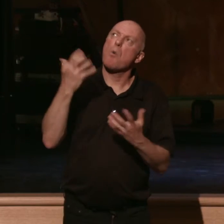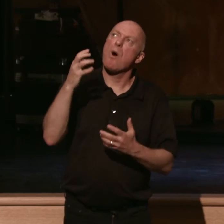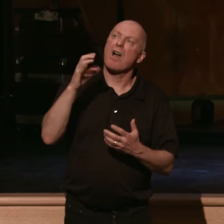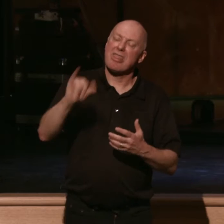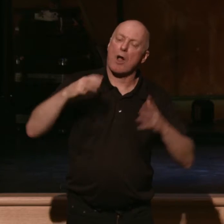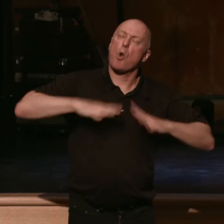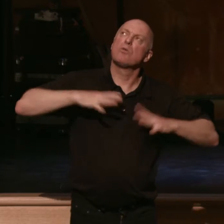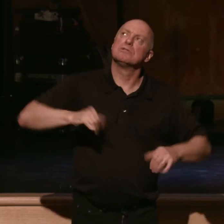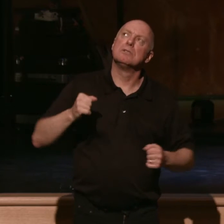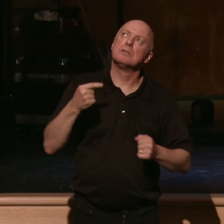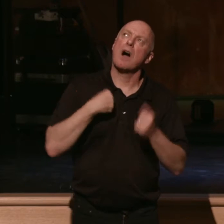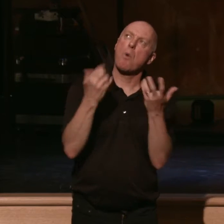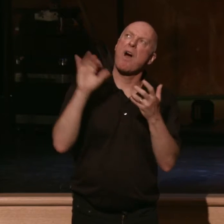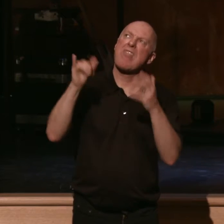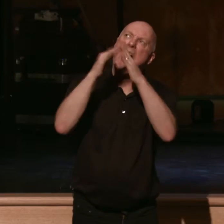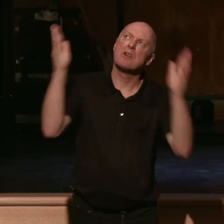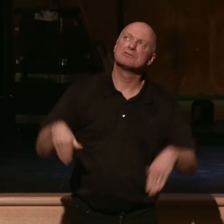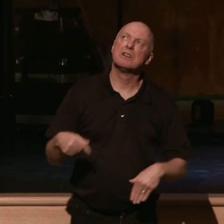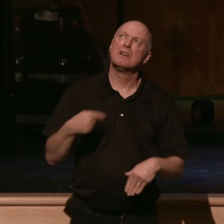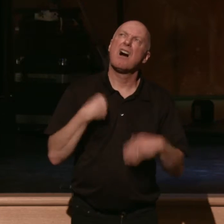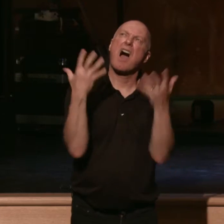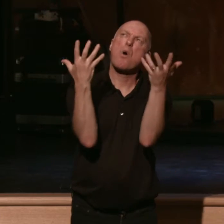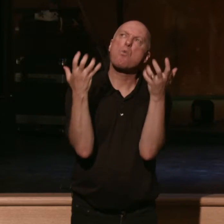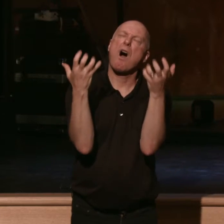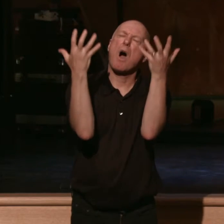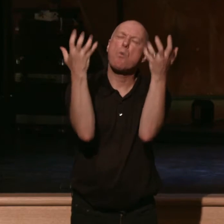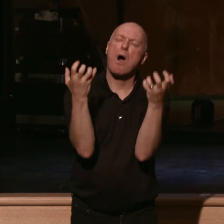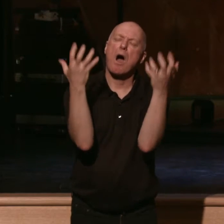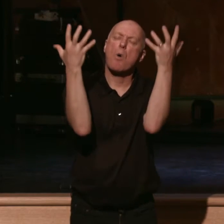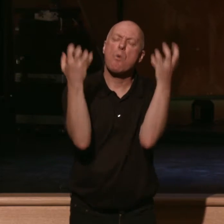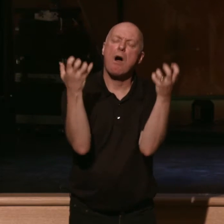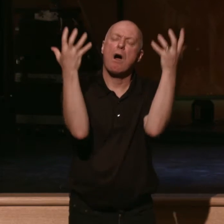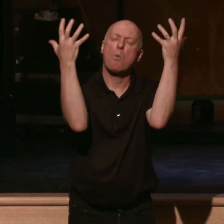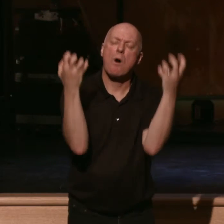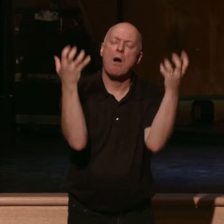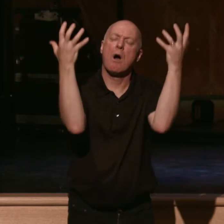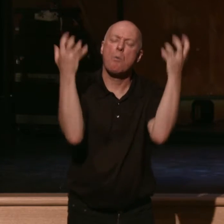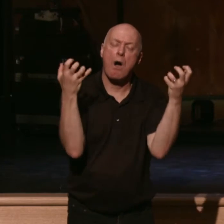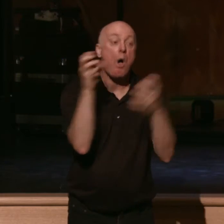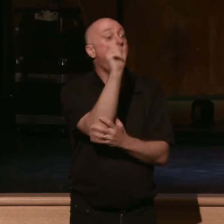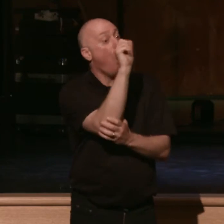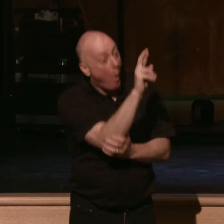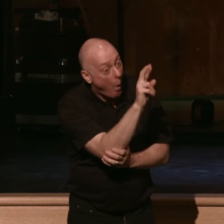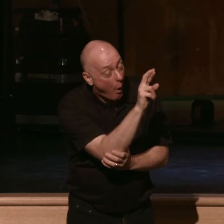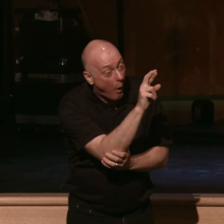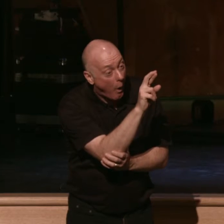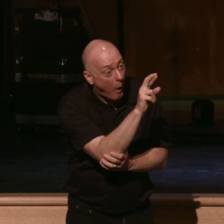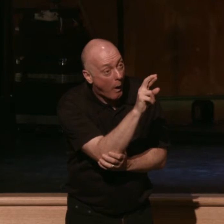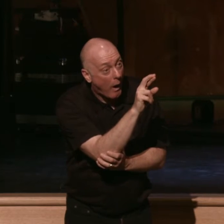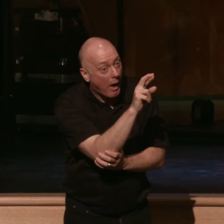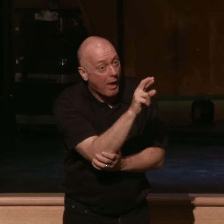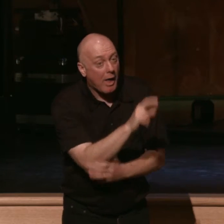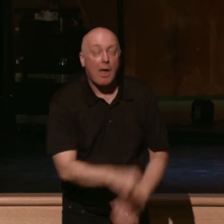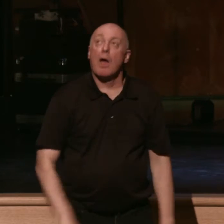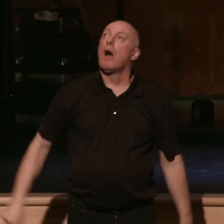I want that house. I want, I want, I want. Or, I don't want this.